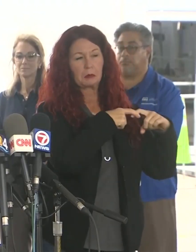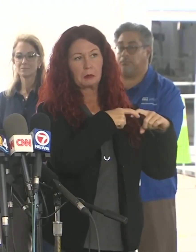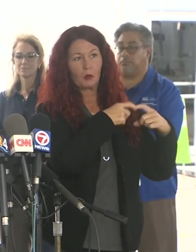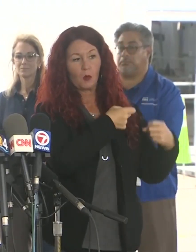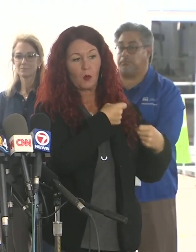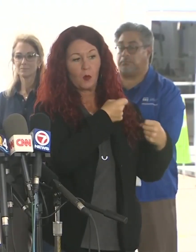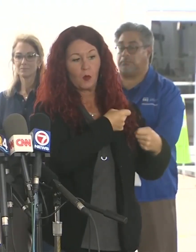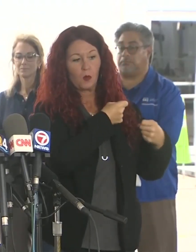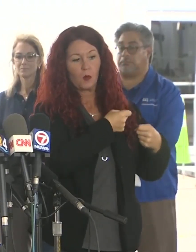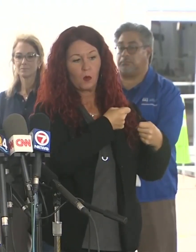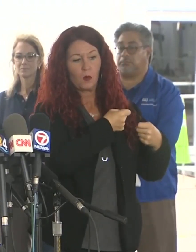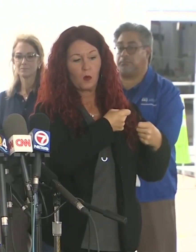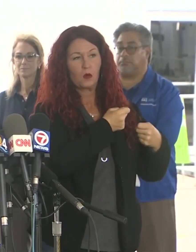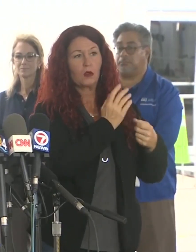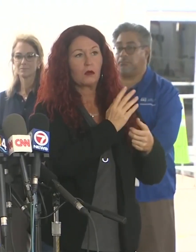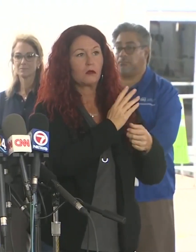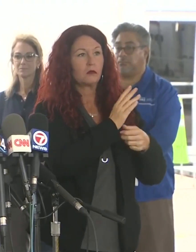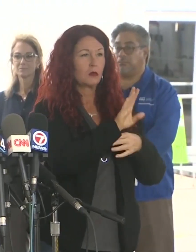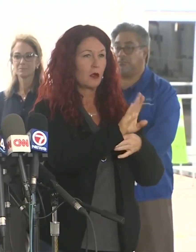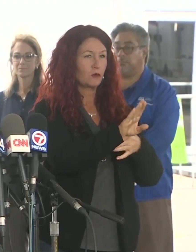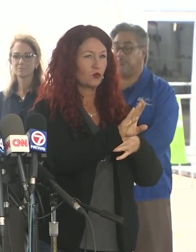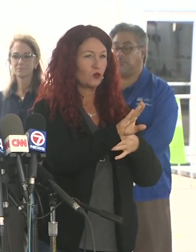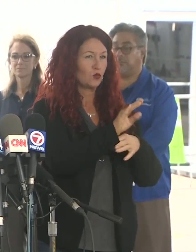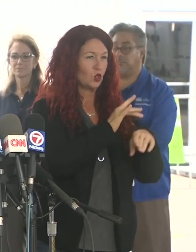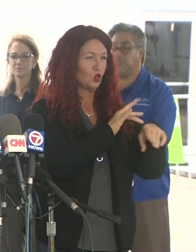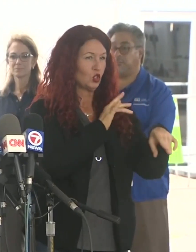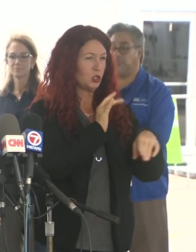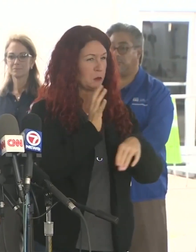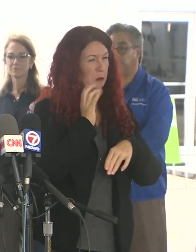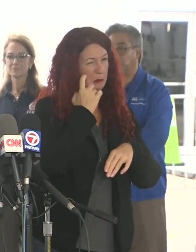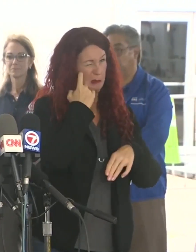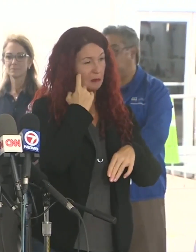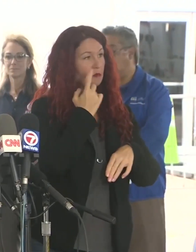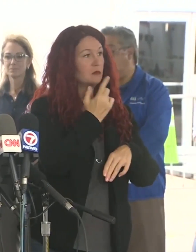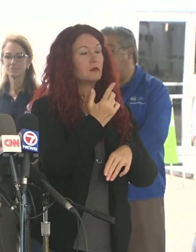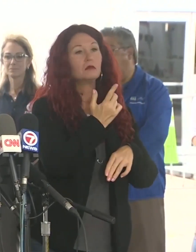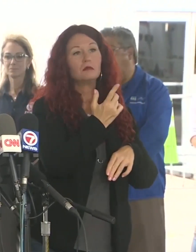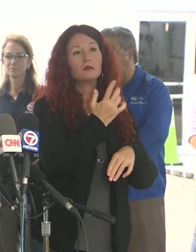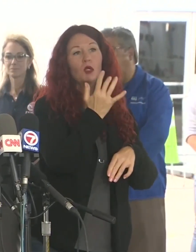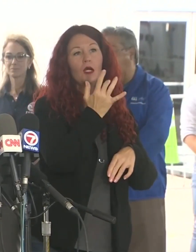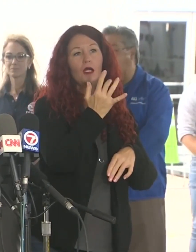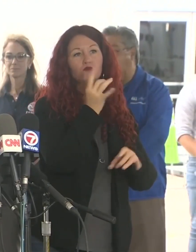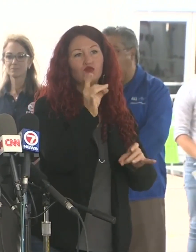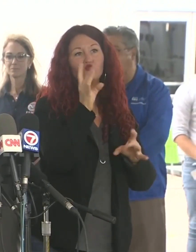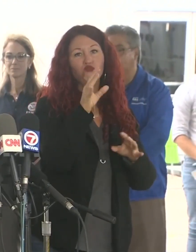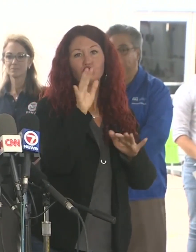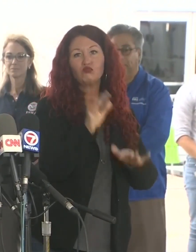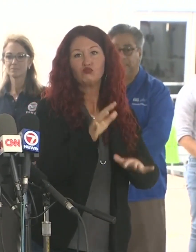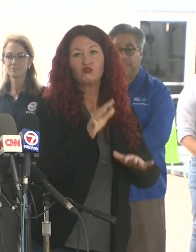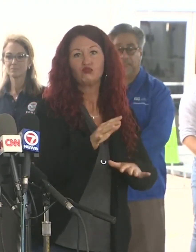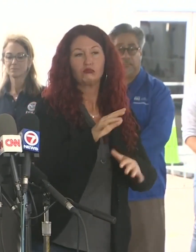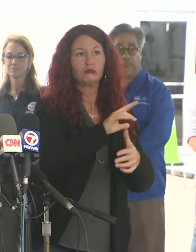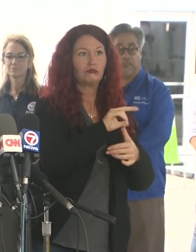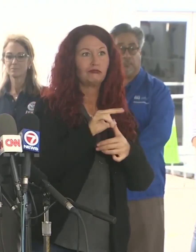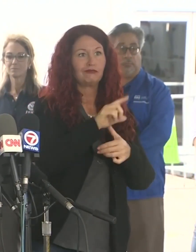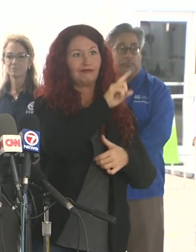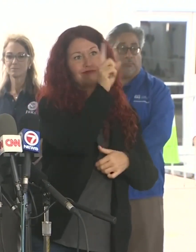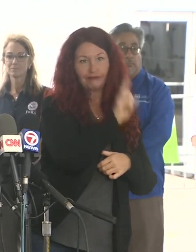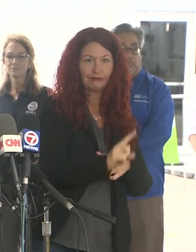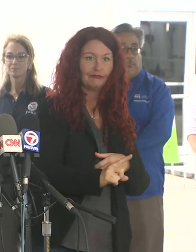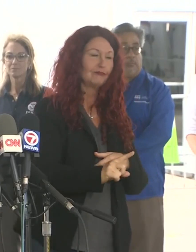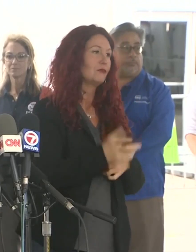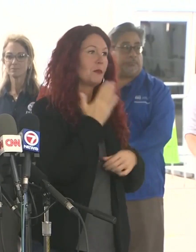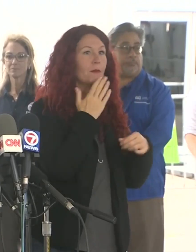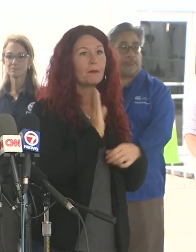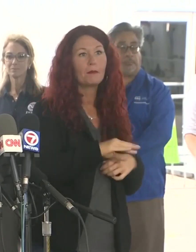earlier this afternoon because of the lightning, which is mandatory to not work during lightning, and also some gusts of wind